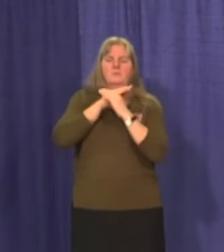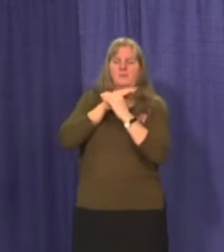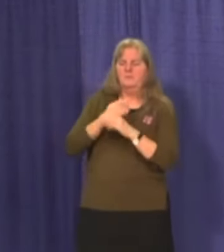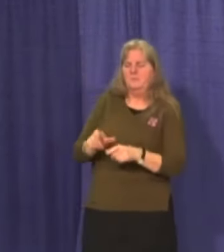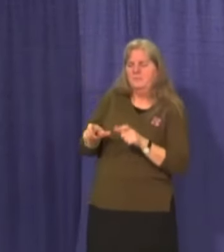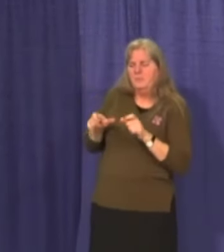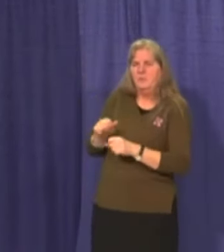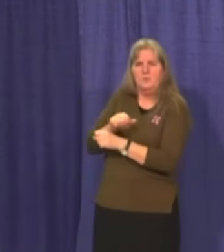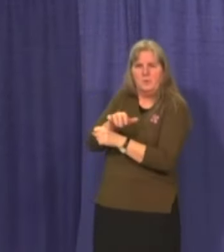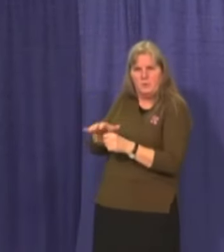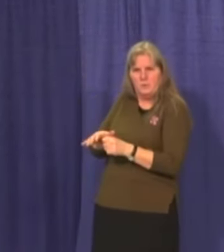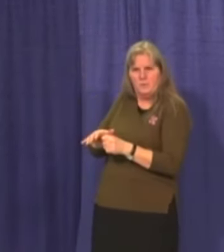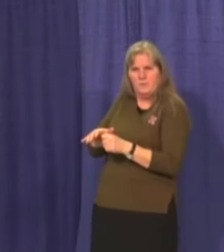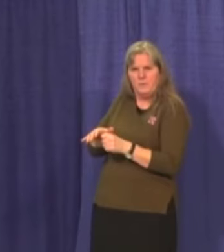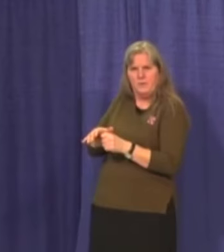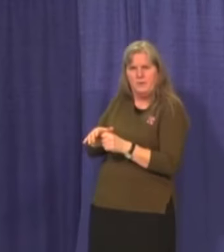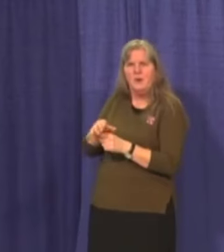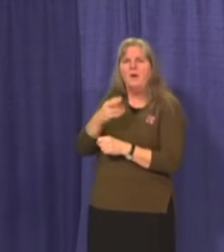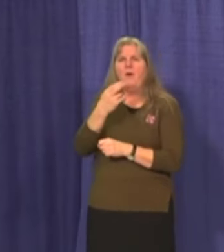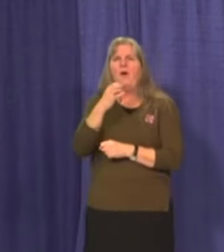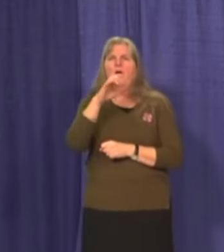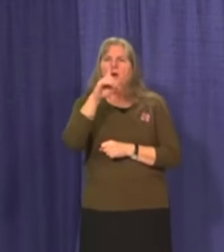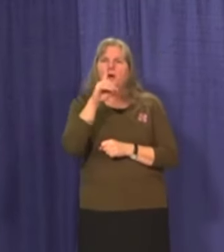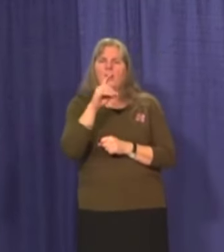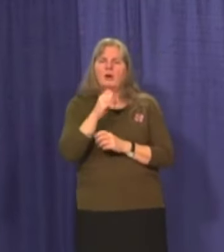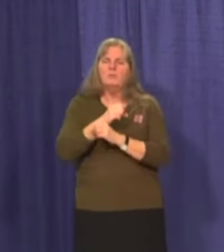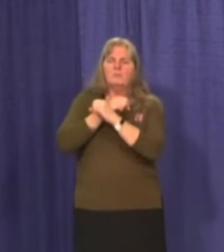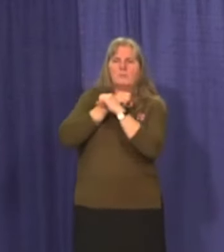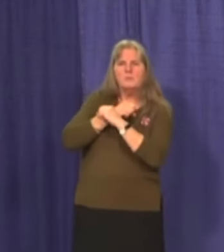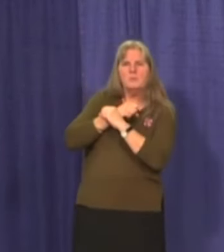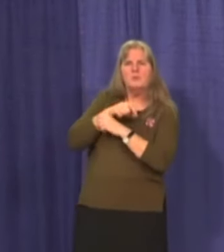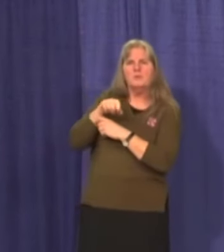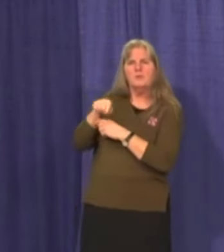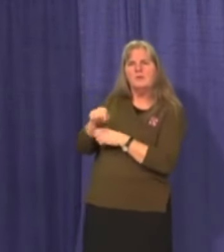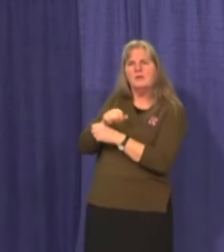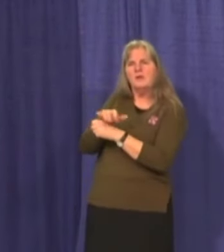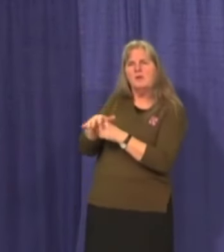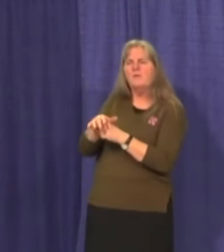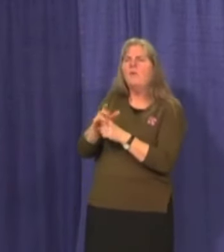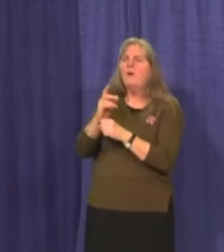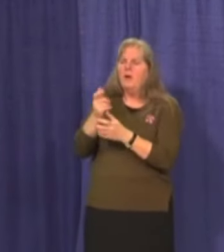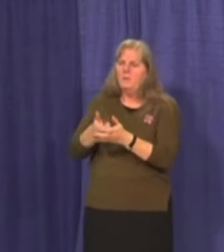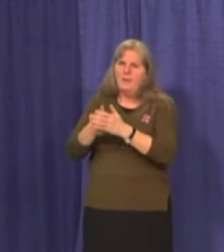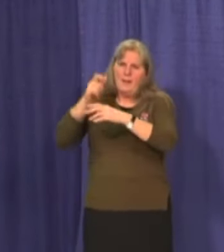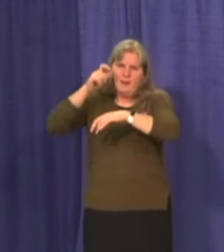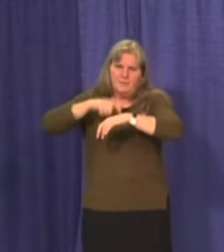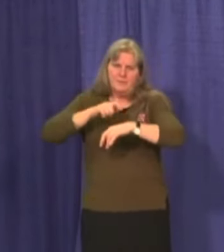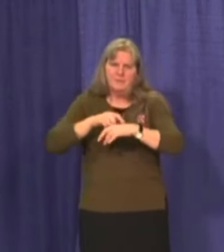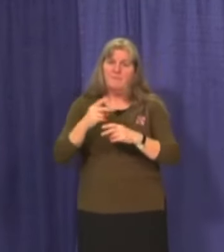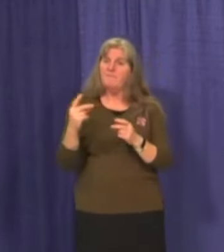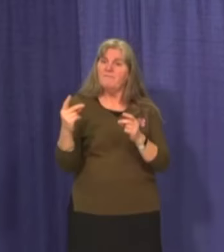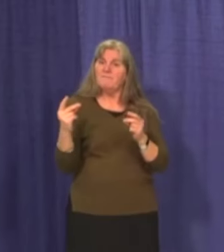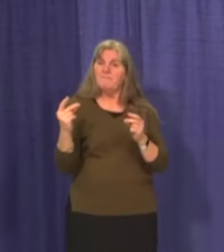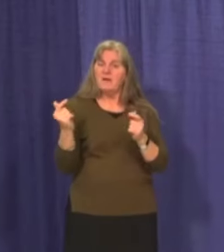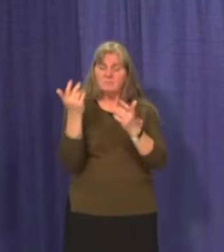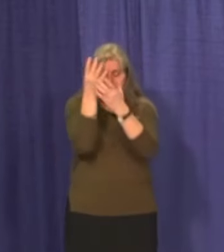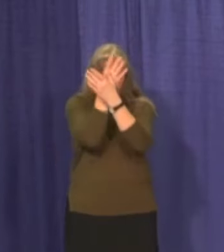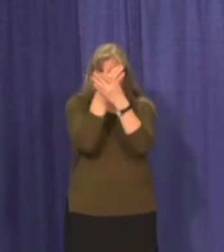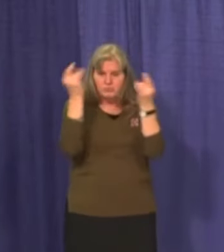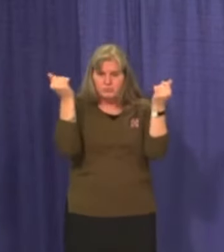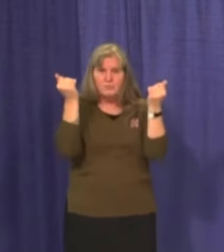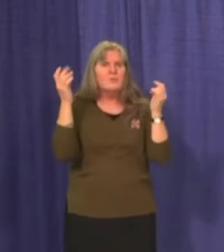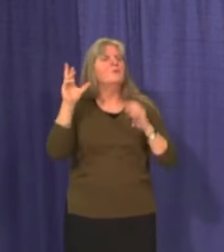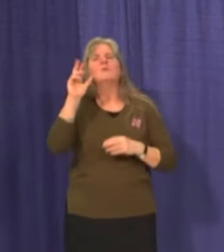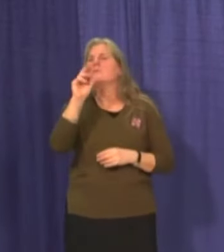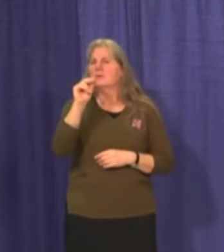if we get there, will take time to achieve. It is not going to be immediate. We need again to be patient